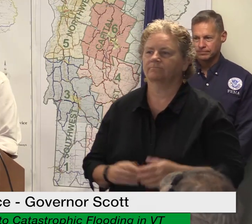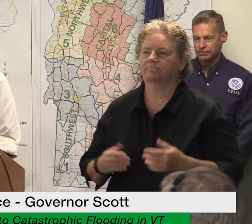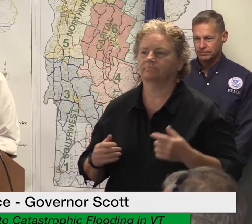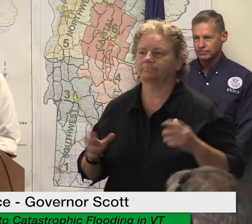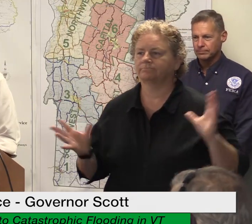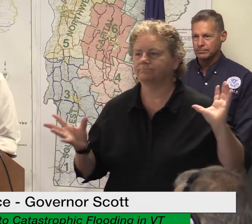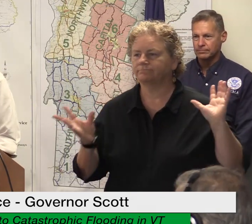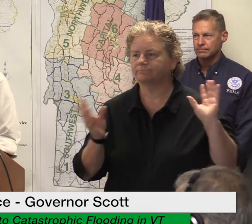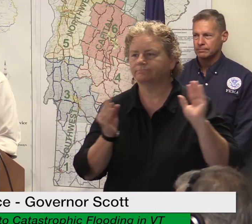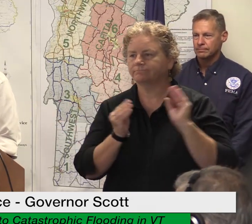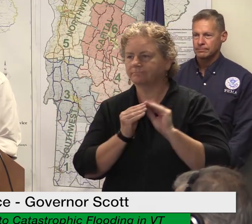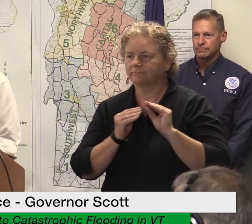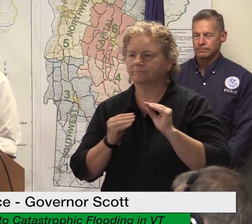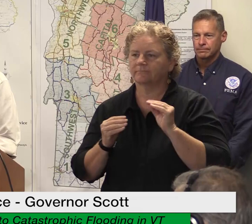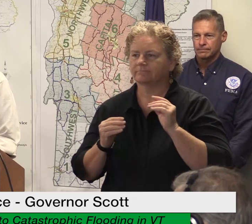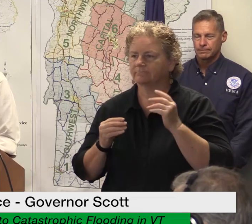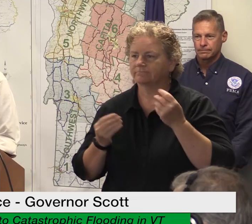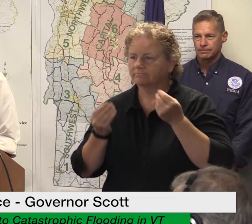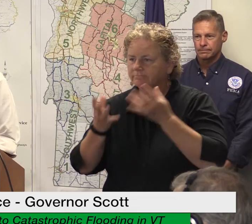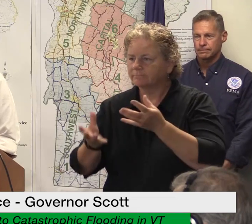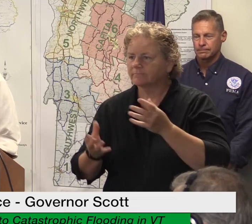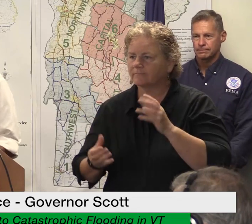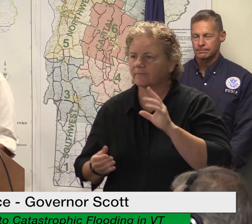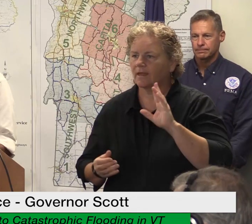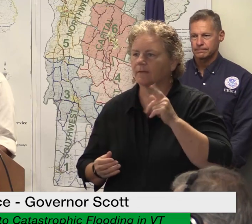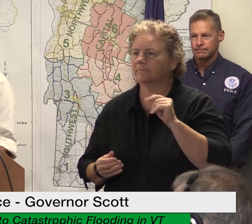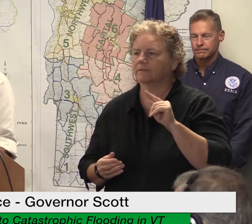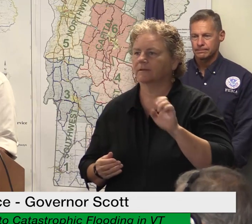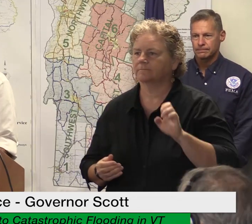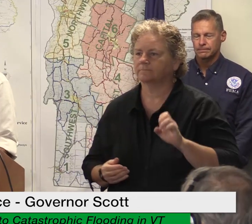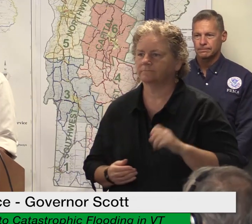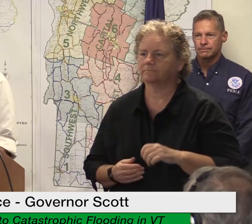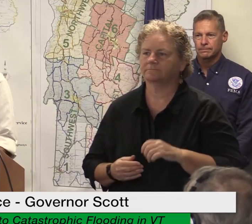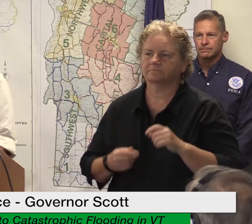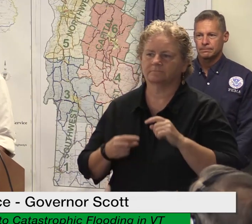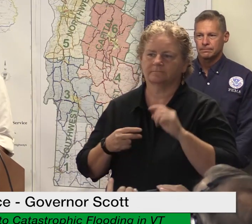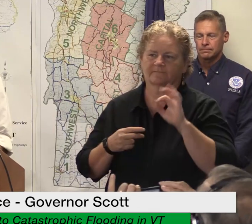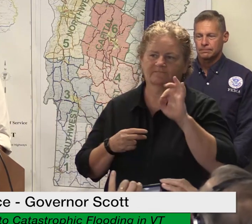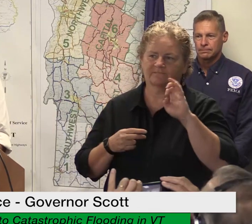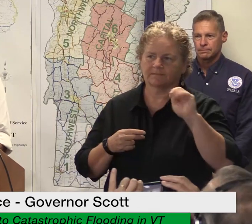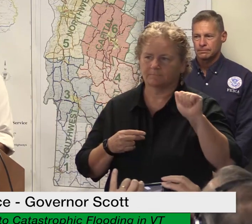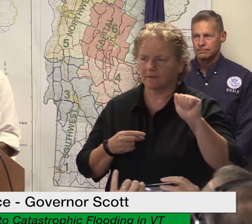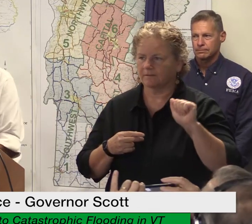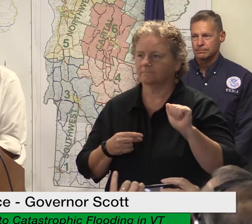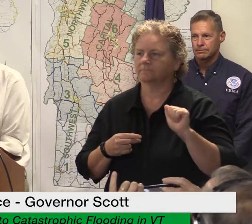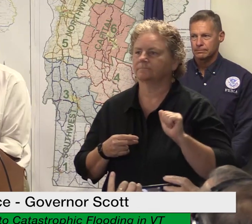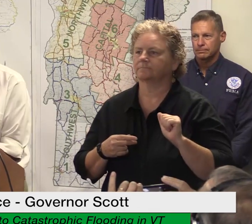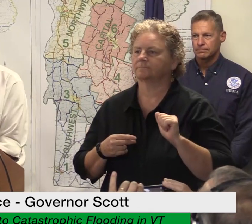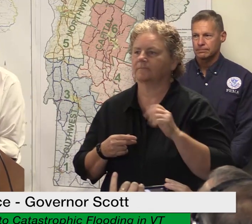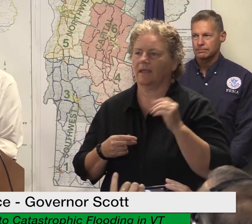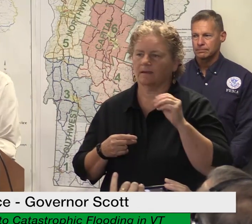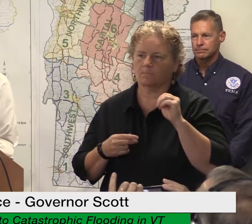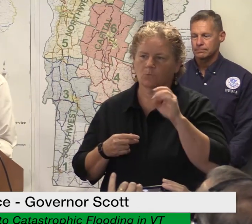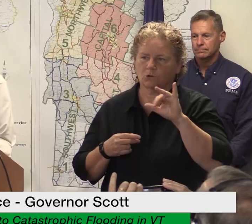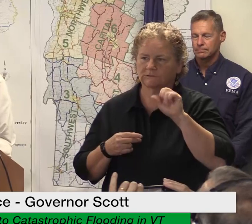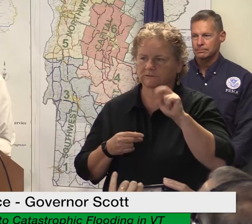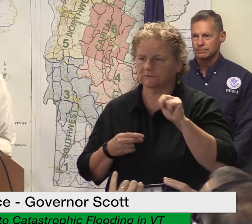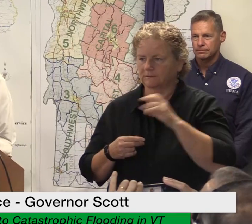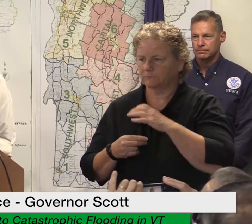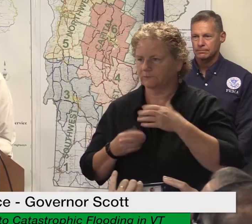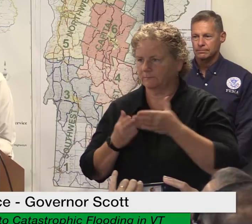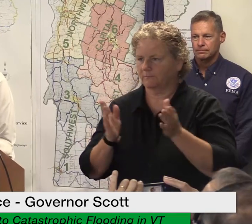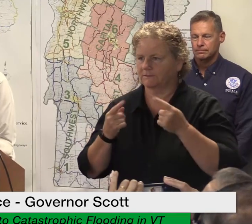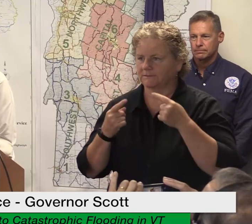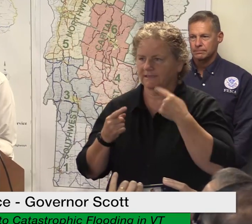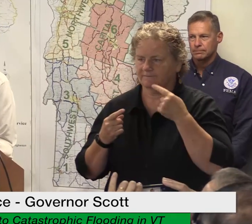and General Roy from FEMA there are a couple things I want to emphasize this morning first of